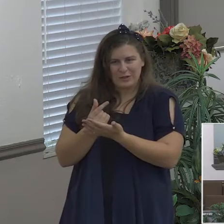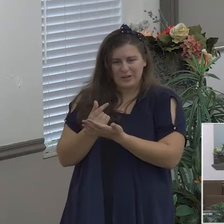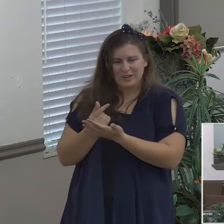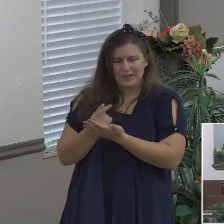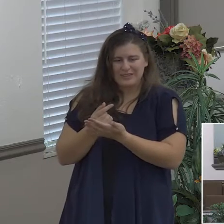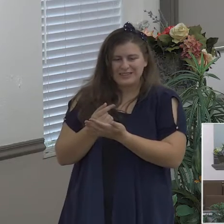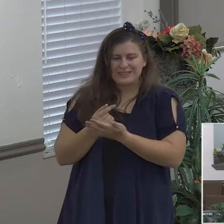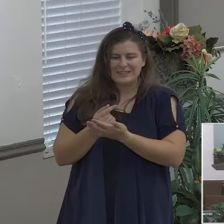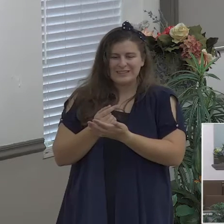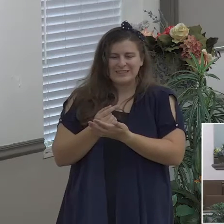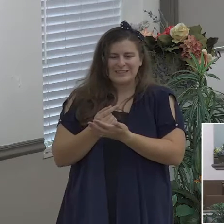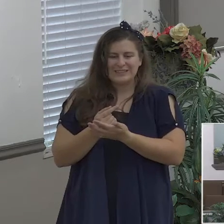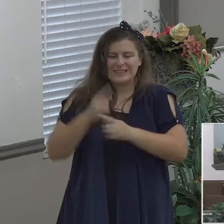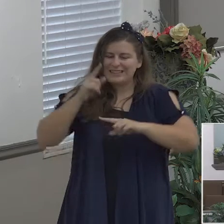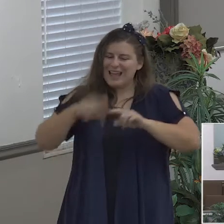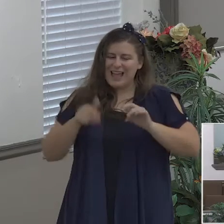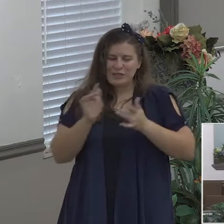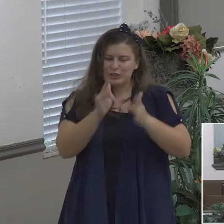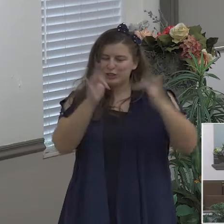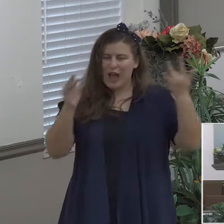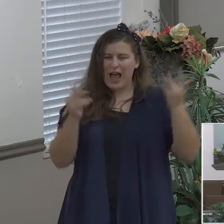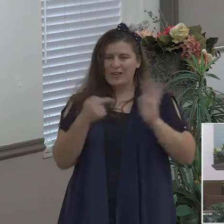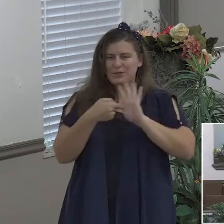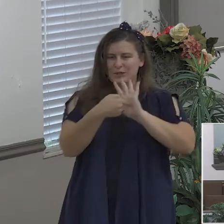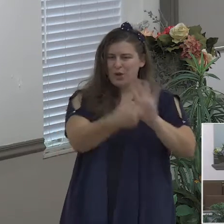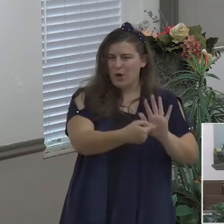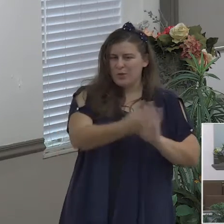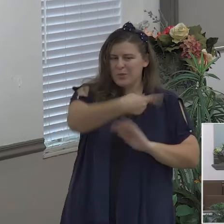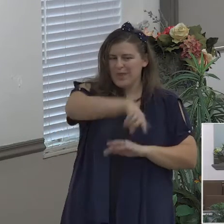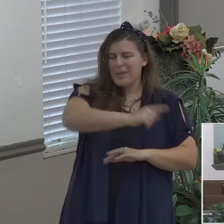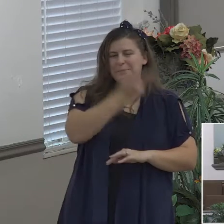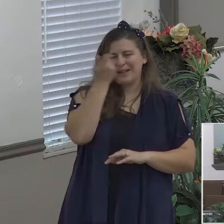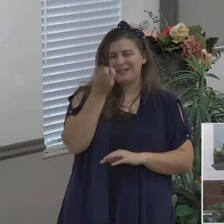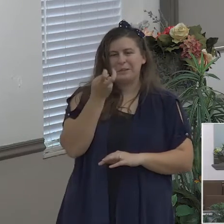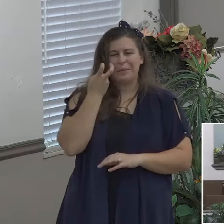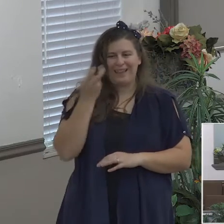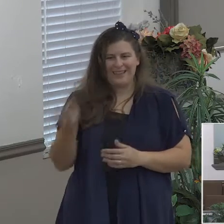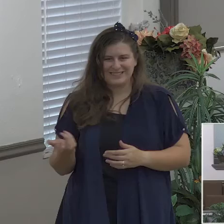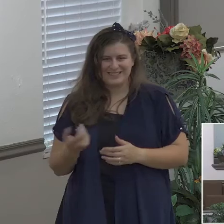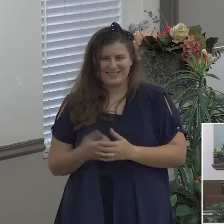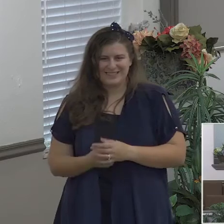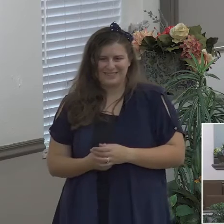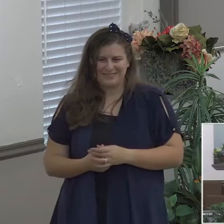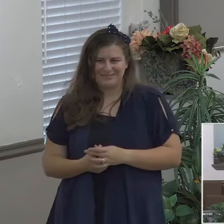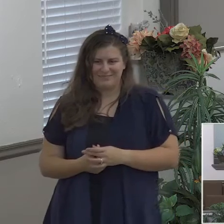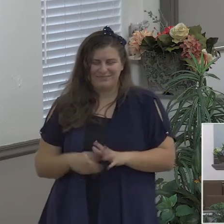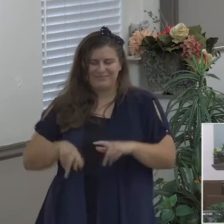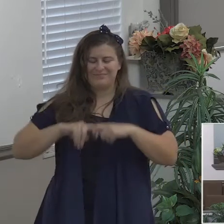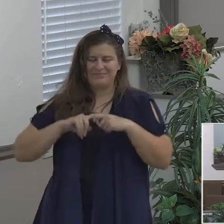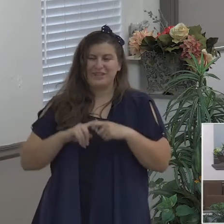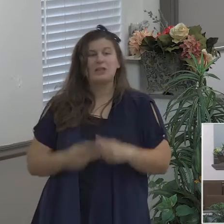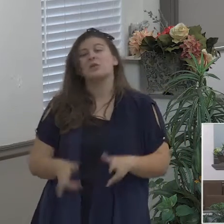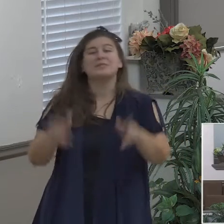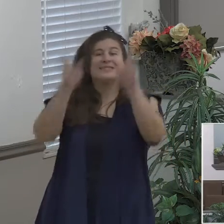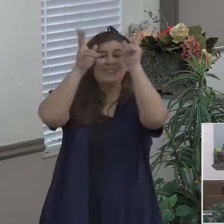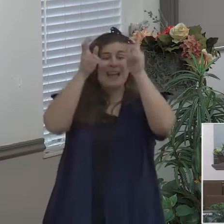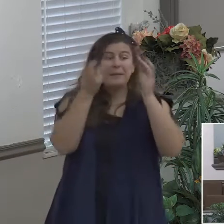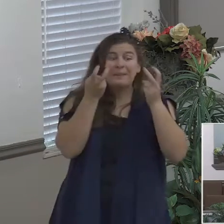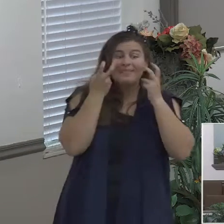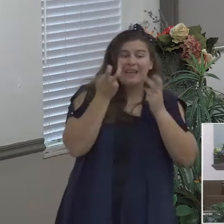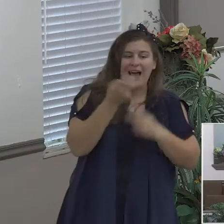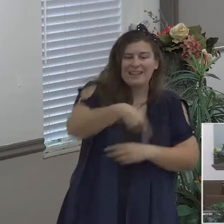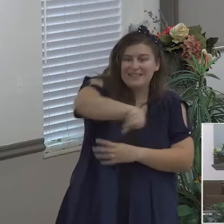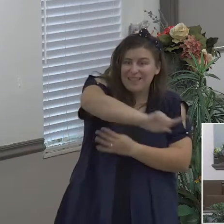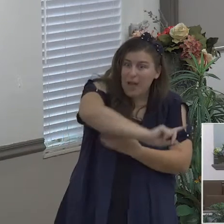so Satan can blind a lost person and what is the blindness well you witness